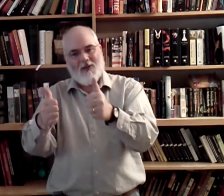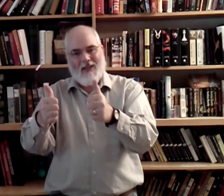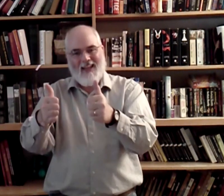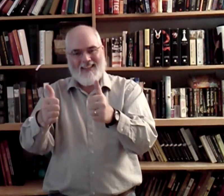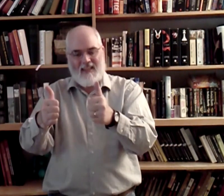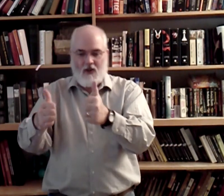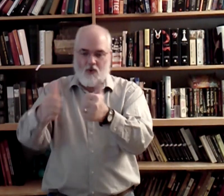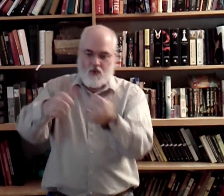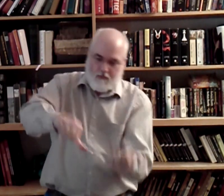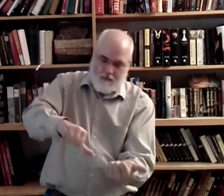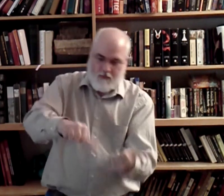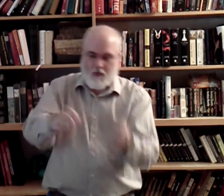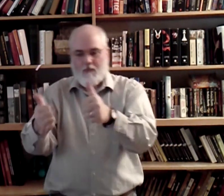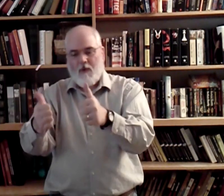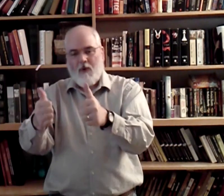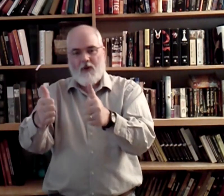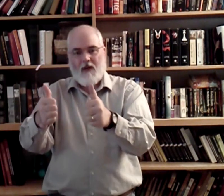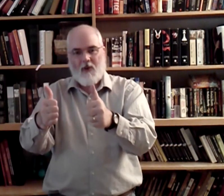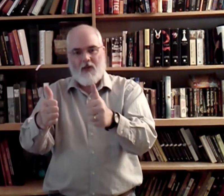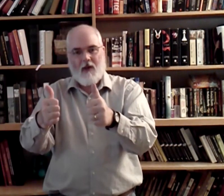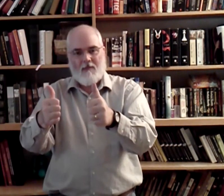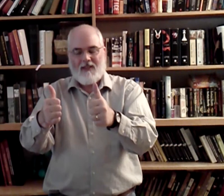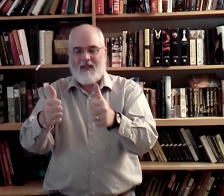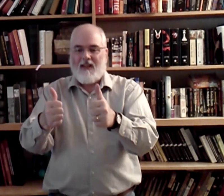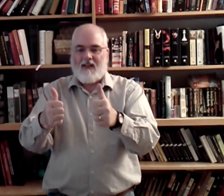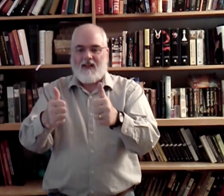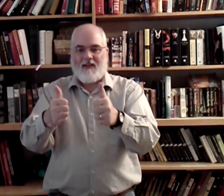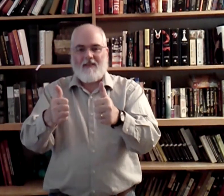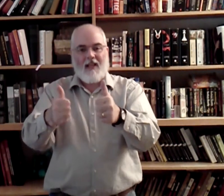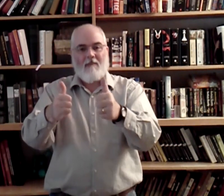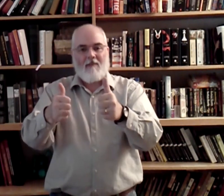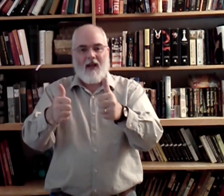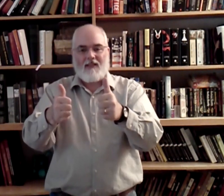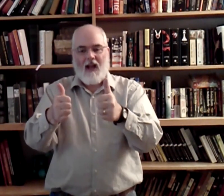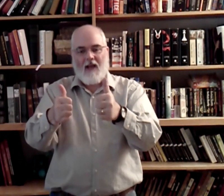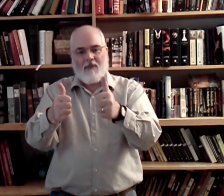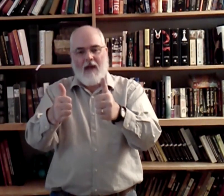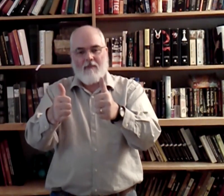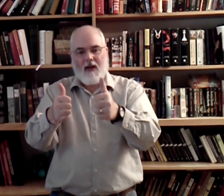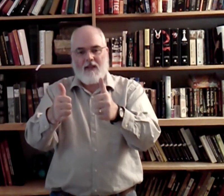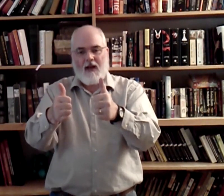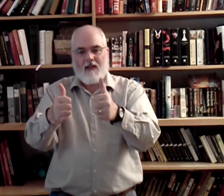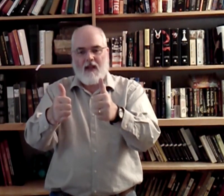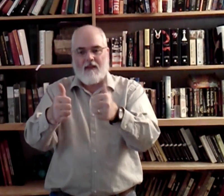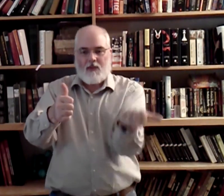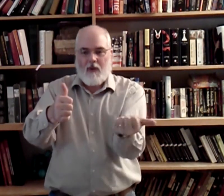Okay? Shoo. Shoo. Shoo. We both go down and we both come up. That's baptize. I would have probably signed the sign this way.